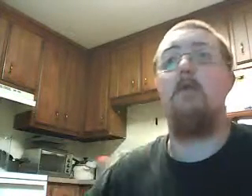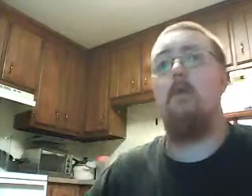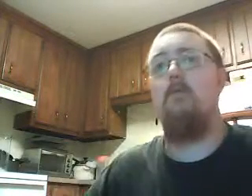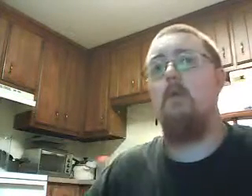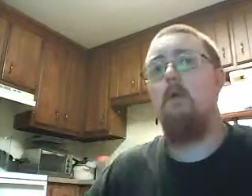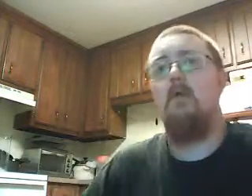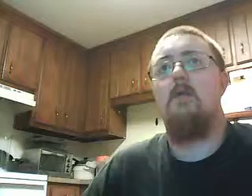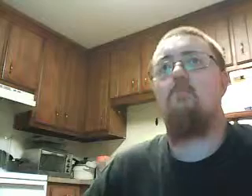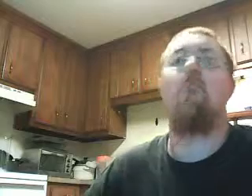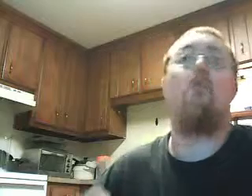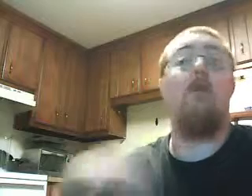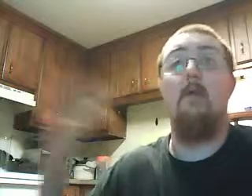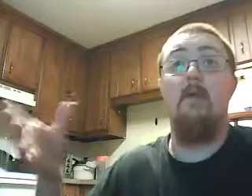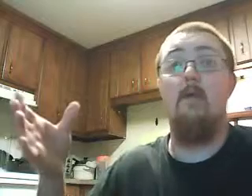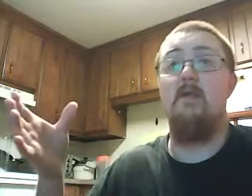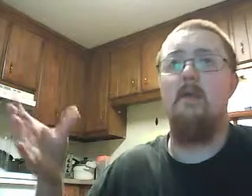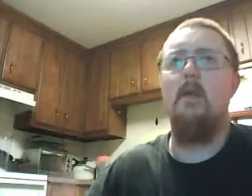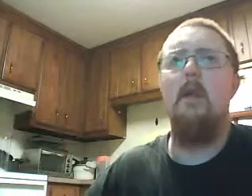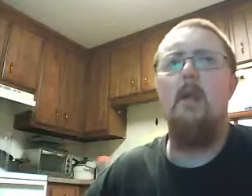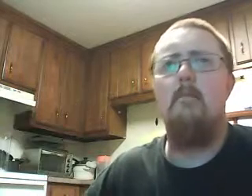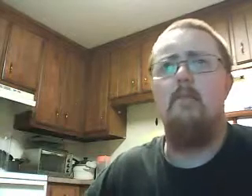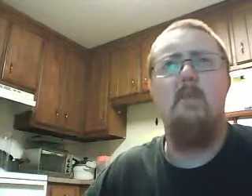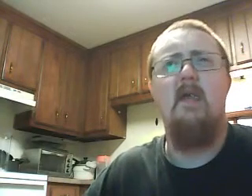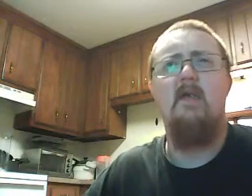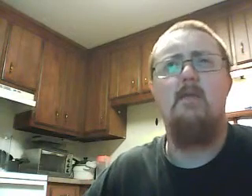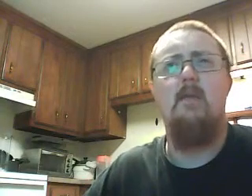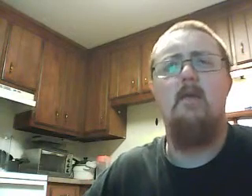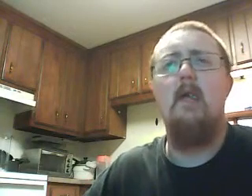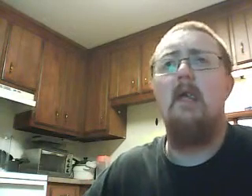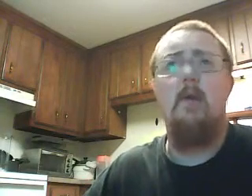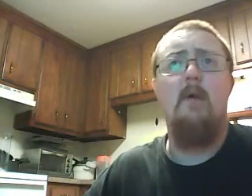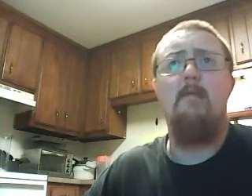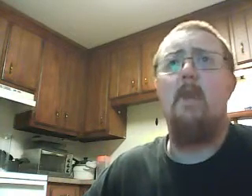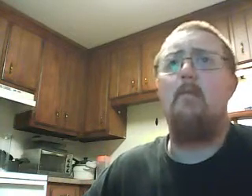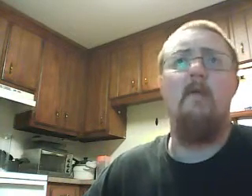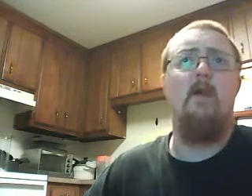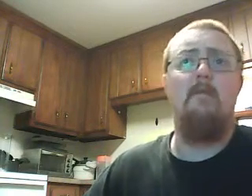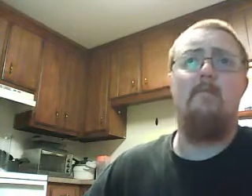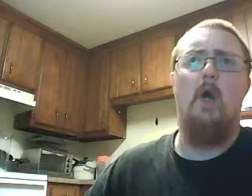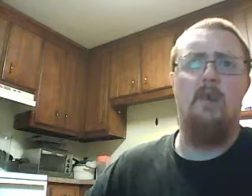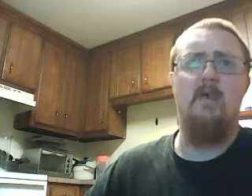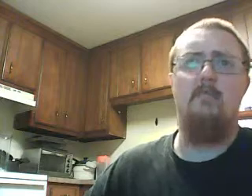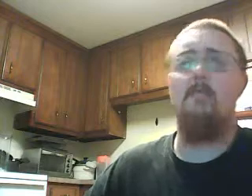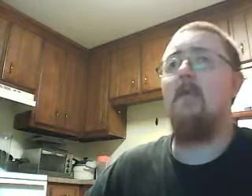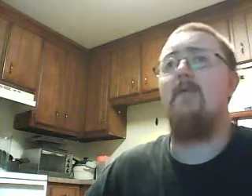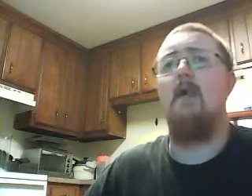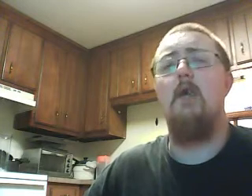you just want to get rid of basically. Did that make any sense whatsoever? Anyway, moving on. I hope it did. If not, go